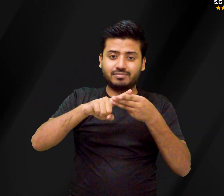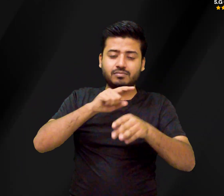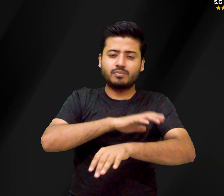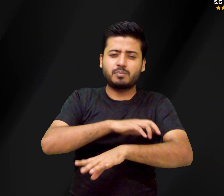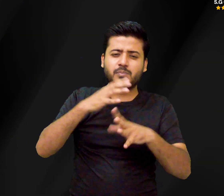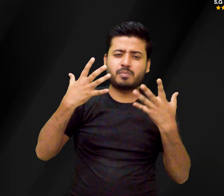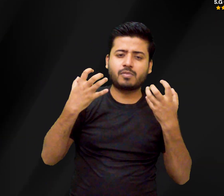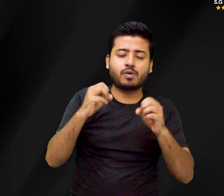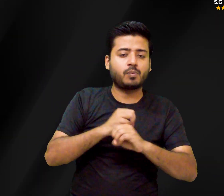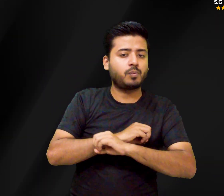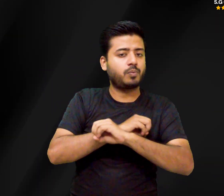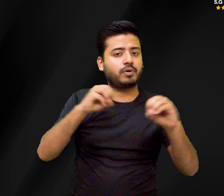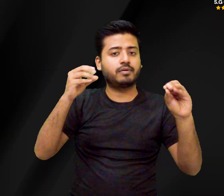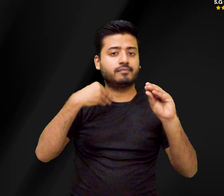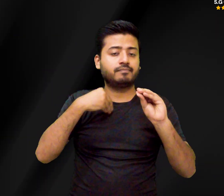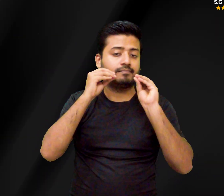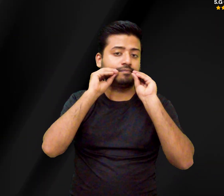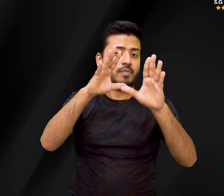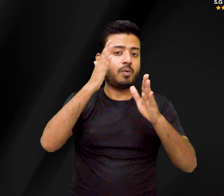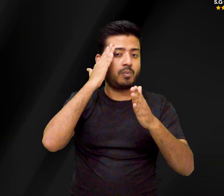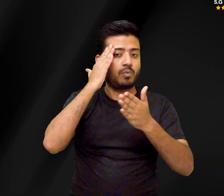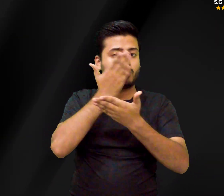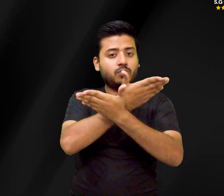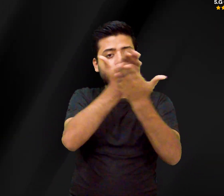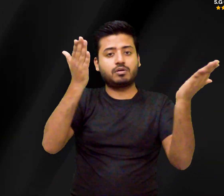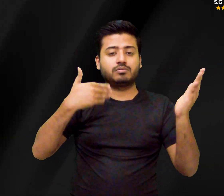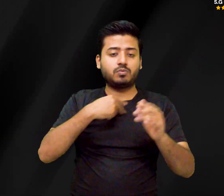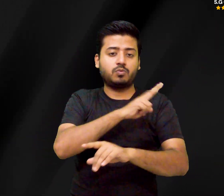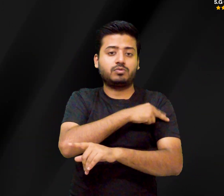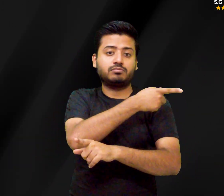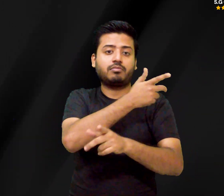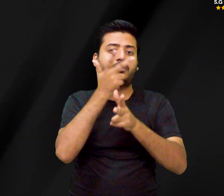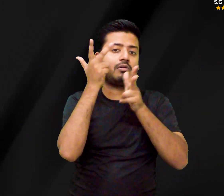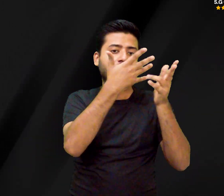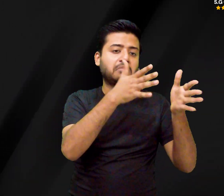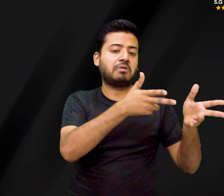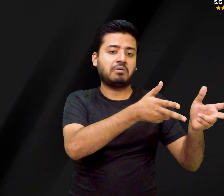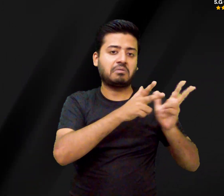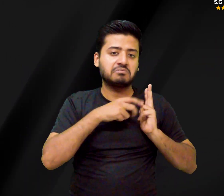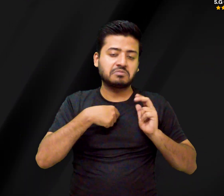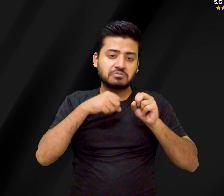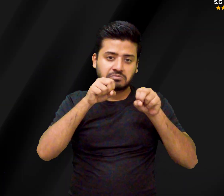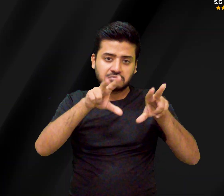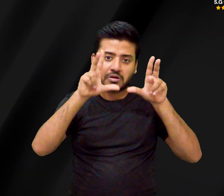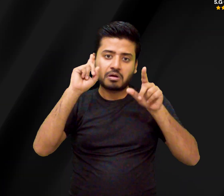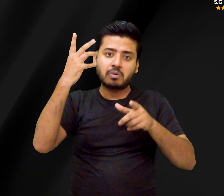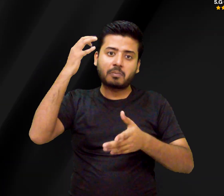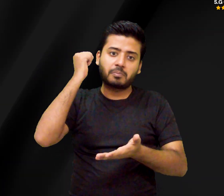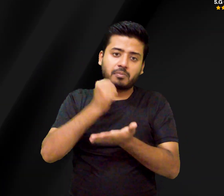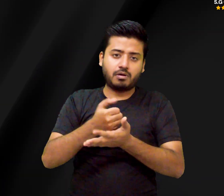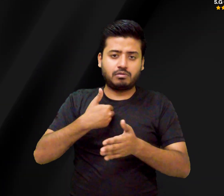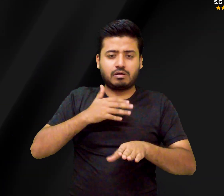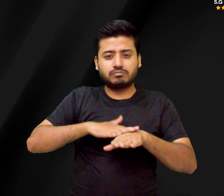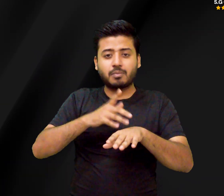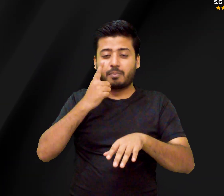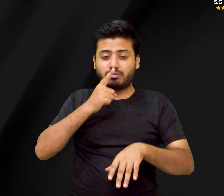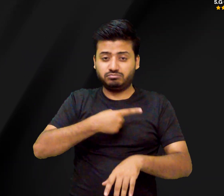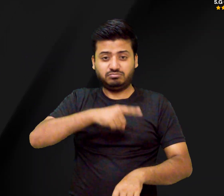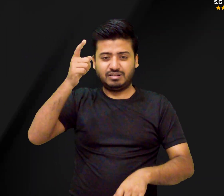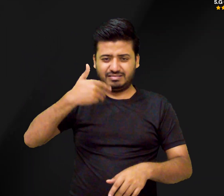during less intense times, like the morning or late afternoon. Short durations of 10-10 minutes a few times a week on exposed skin